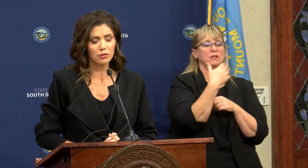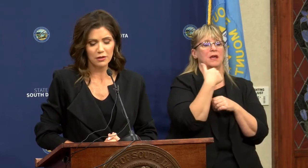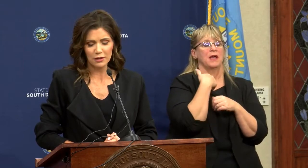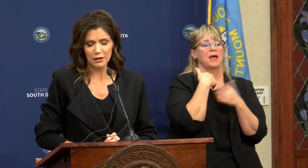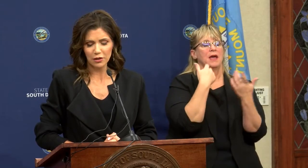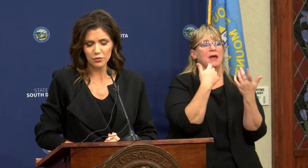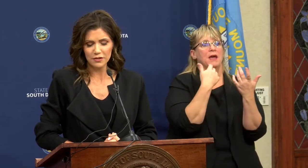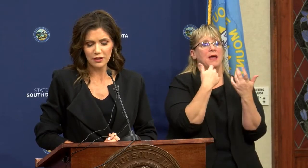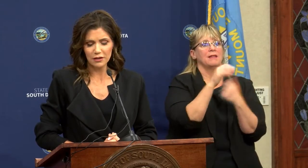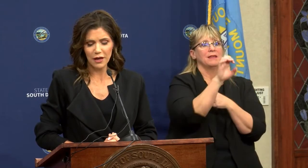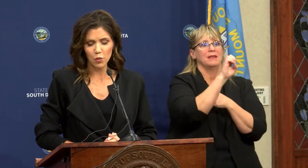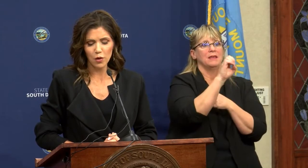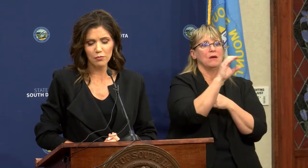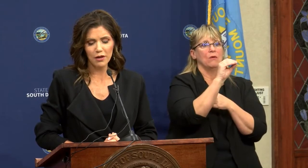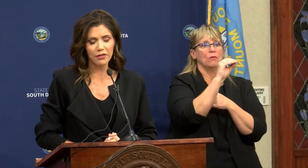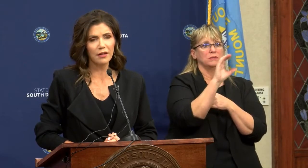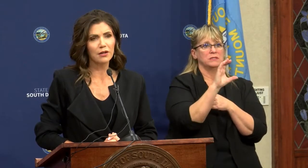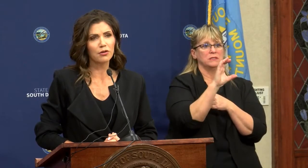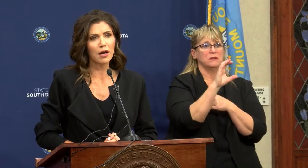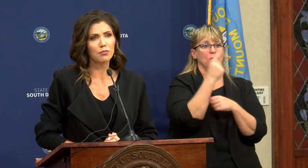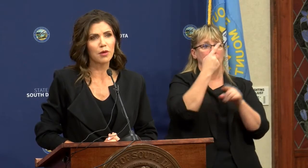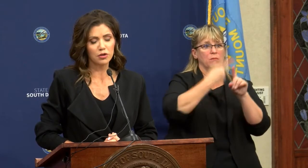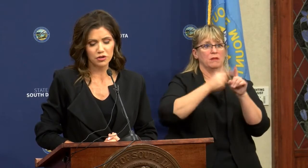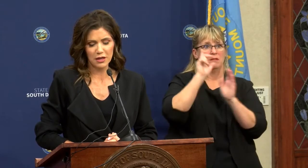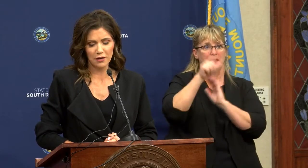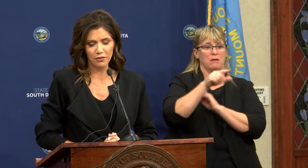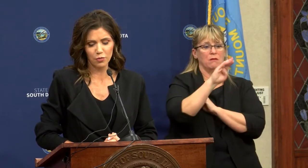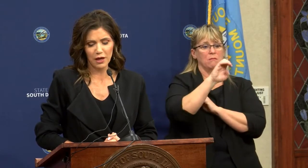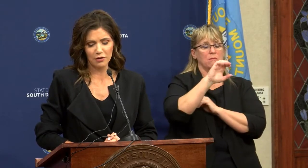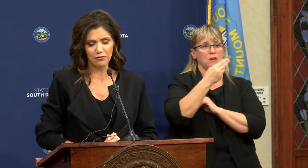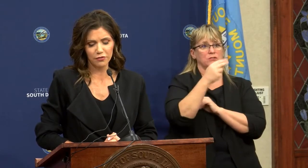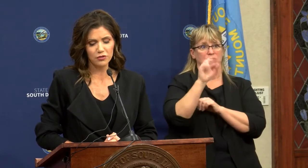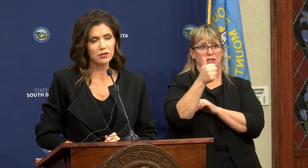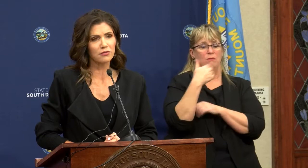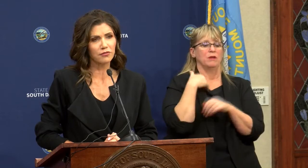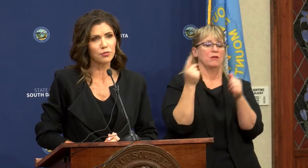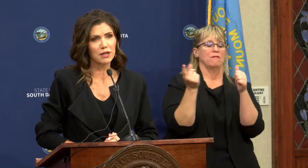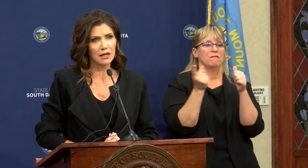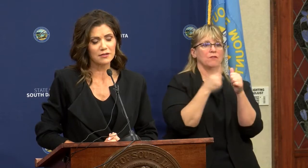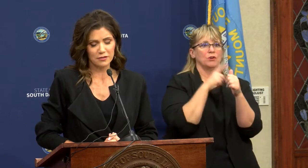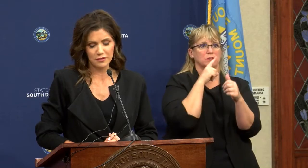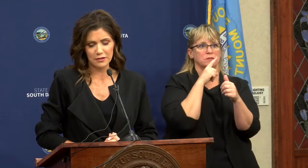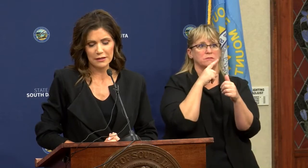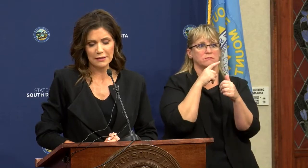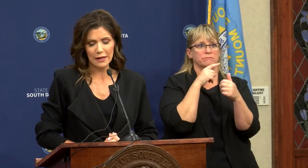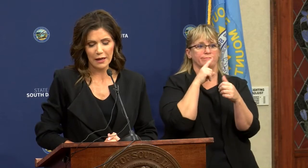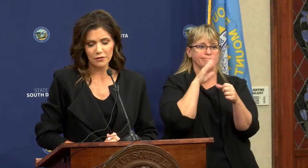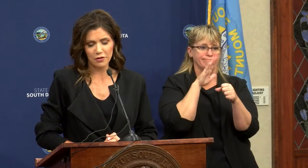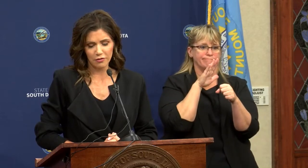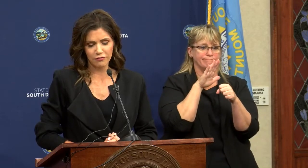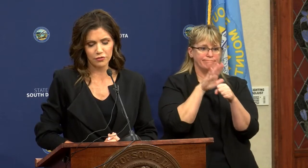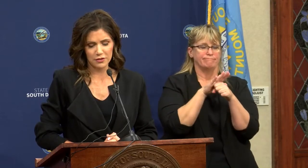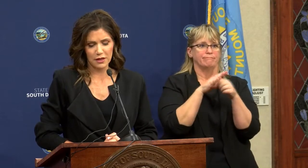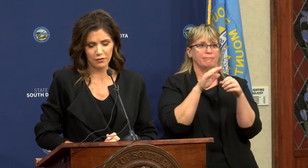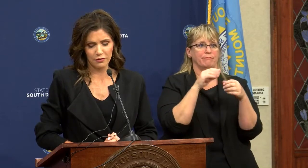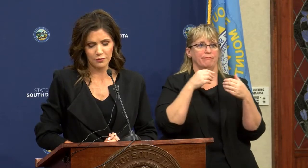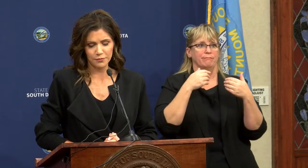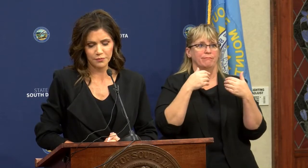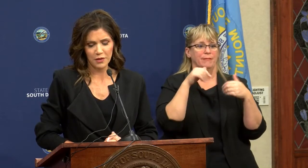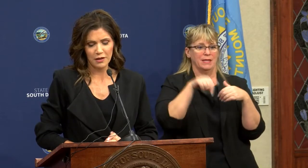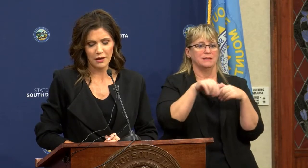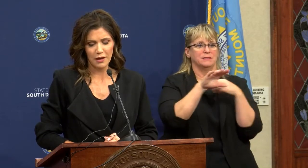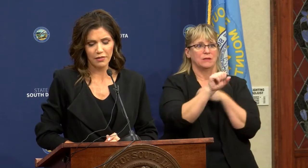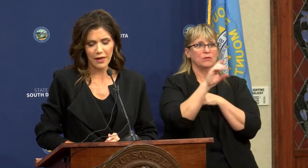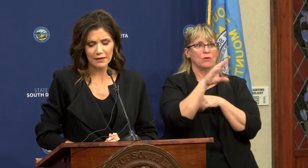internal EOC and one month later on March 10th, we had our first confirmed cases and our first death.